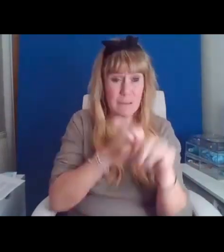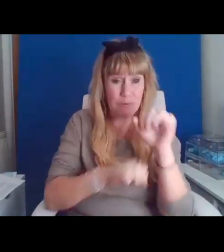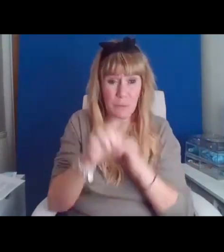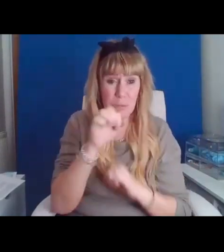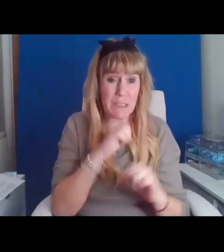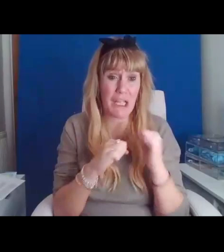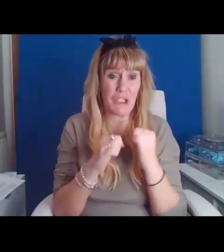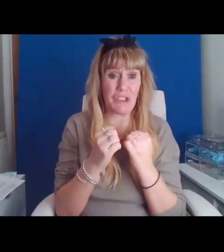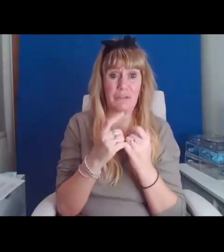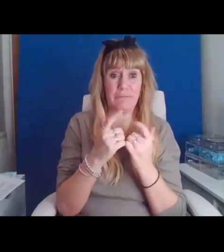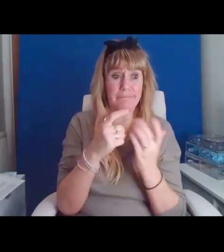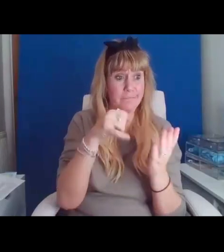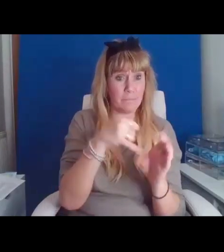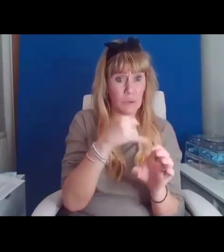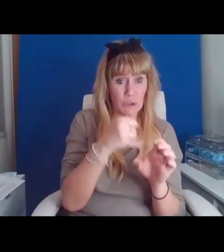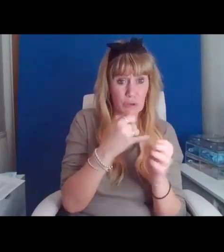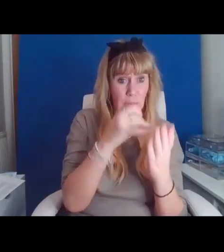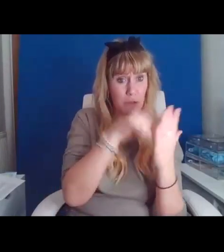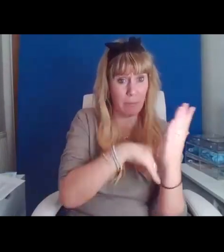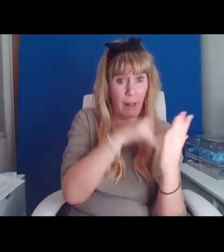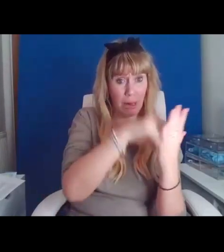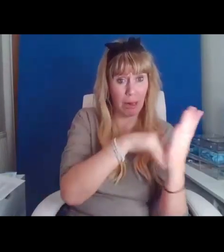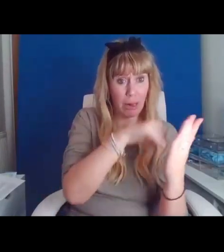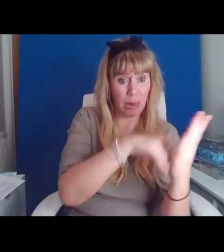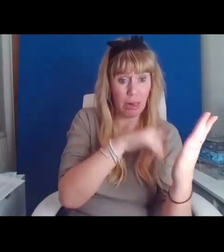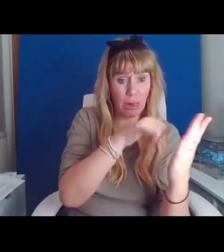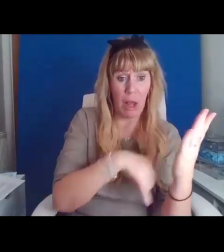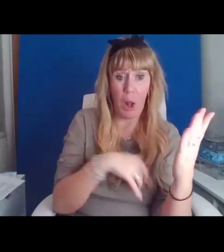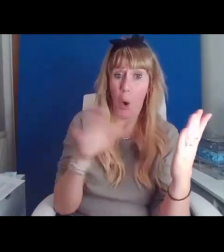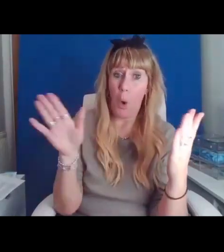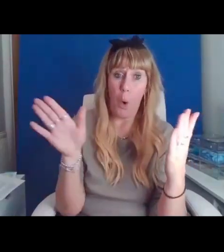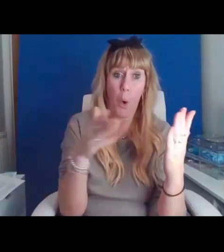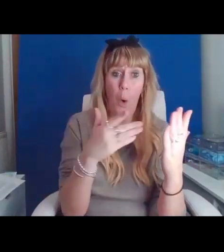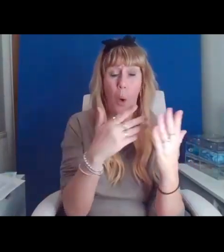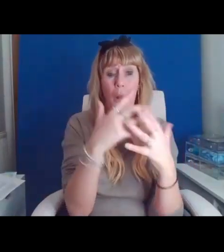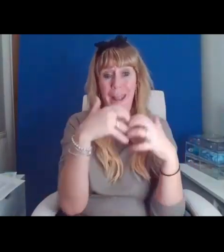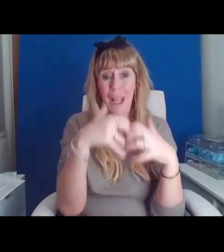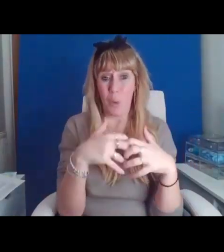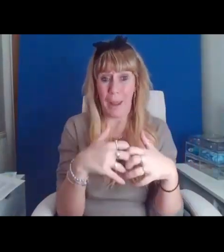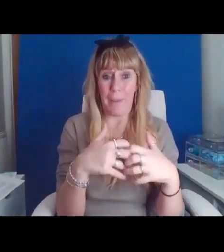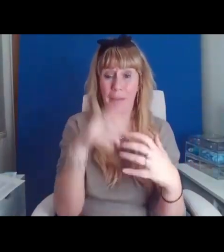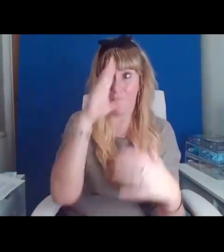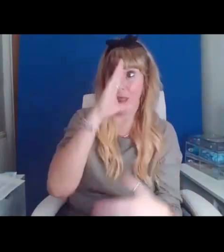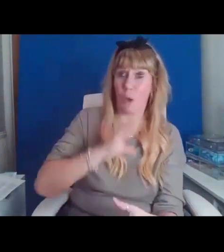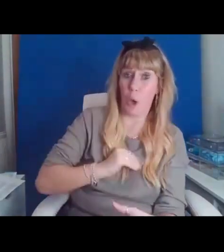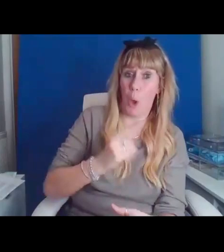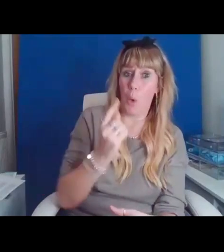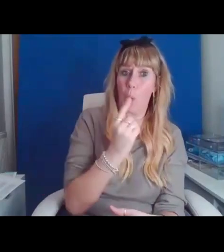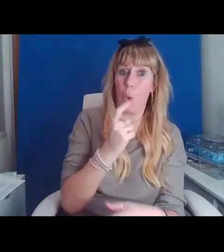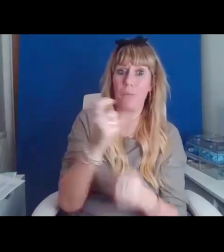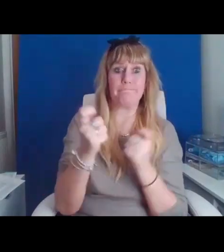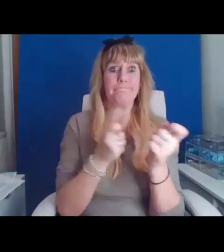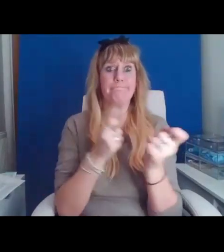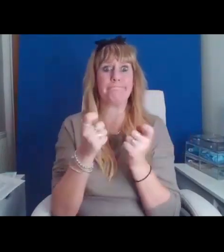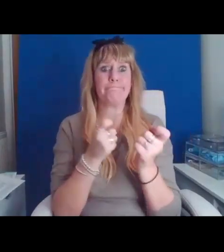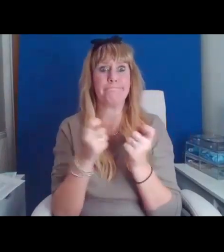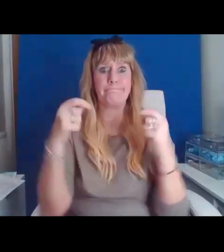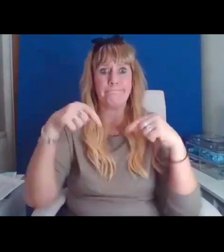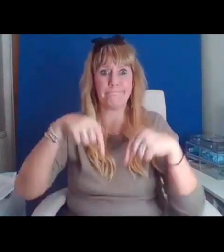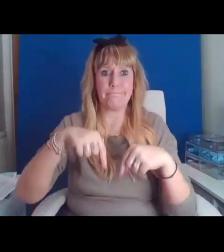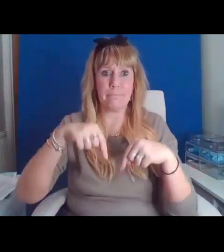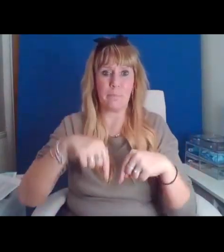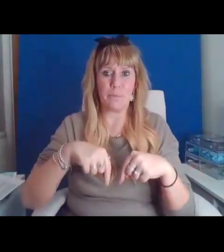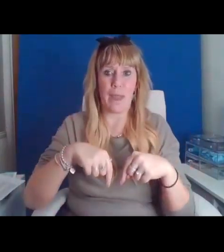paraphernalia that tells you who has the floor here. This time you must lie on your back, stare at the partition